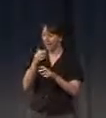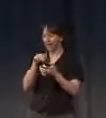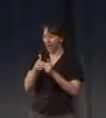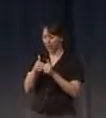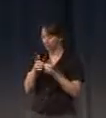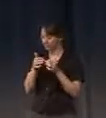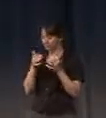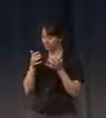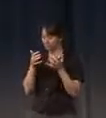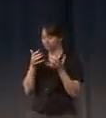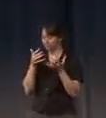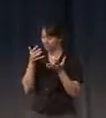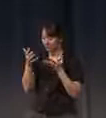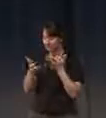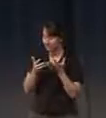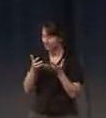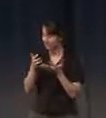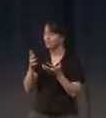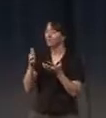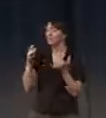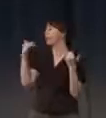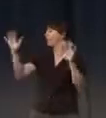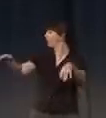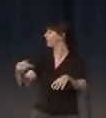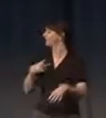with Lila also, here is Lila in the middle.